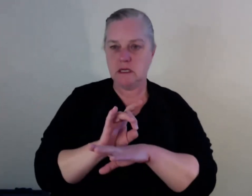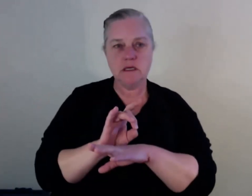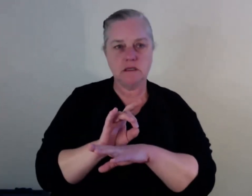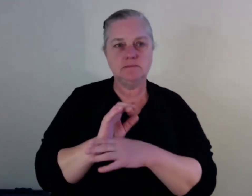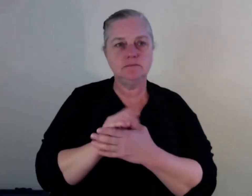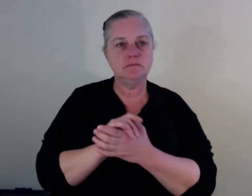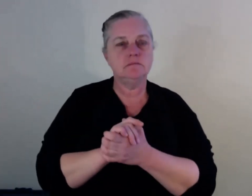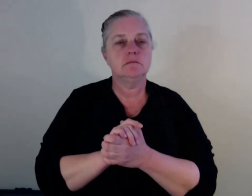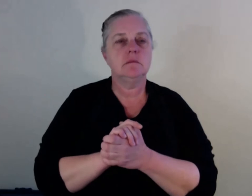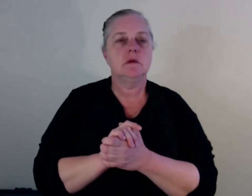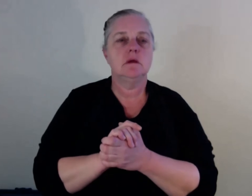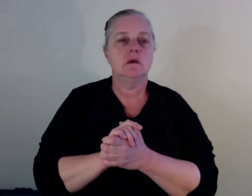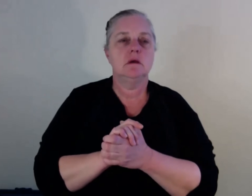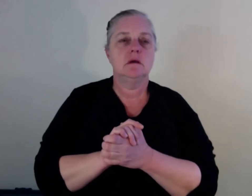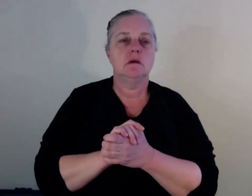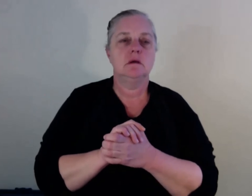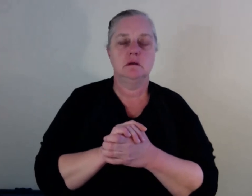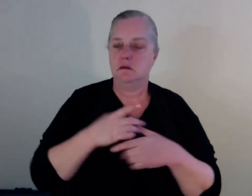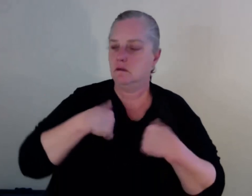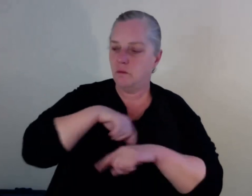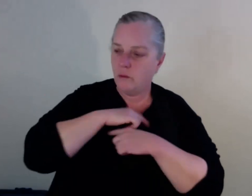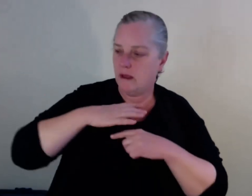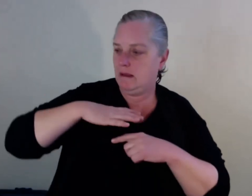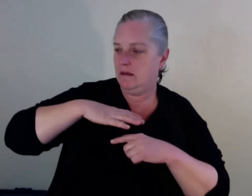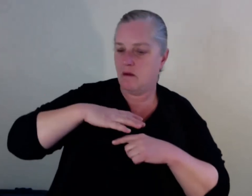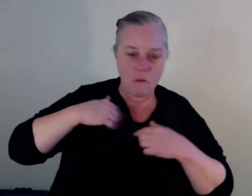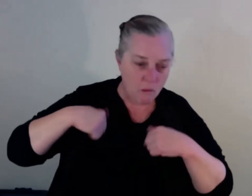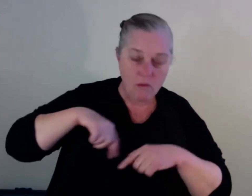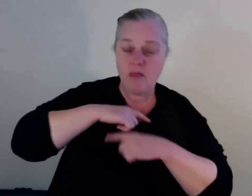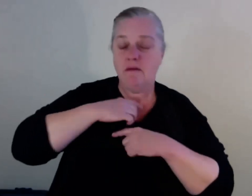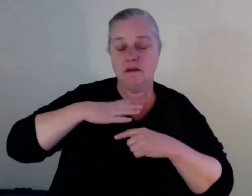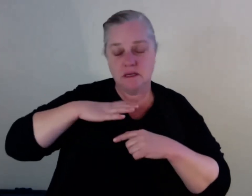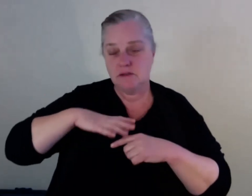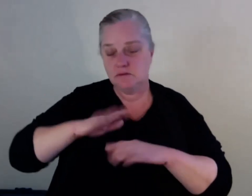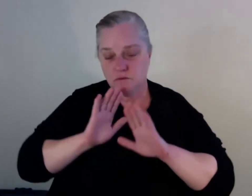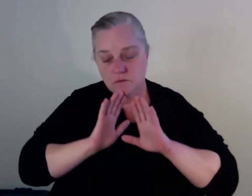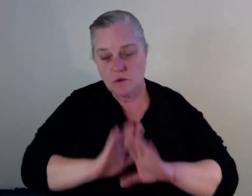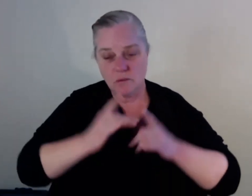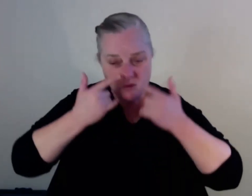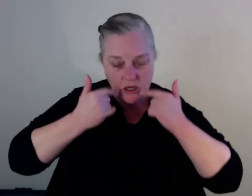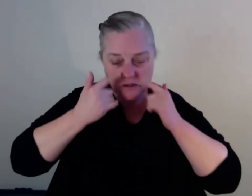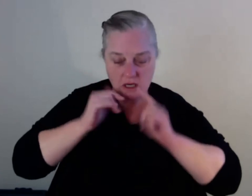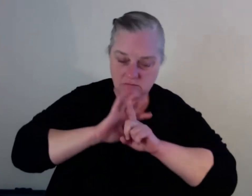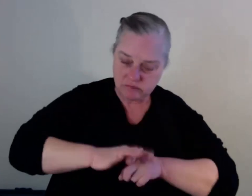just got to stop judging people. The three things that when we finish our project with Alex Freeman, the three things that I found out